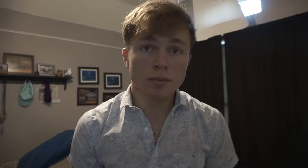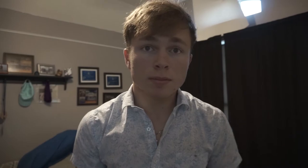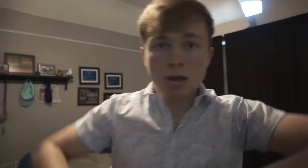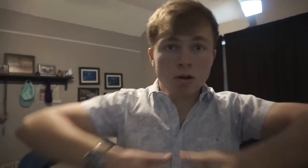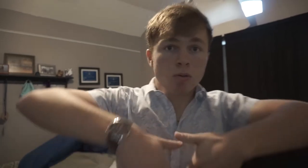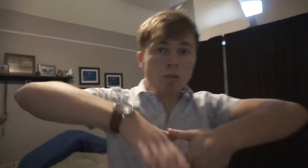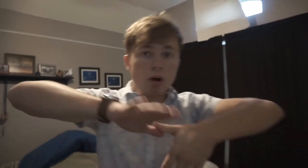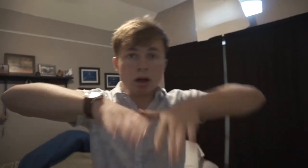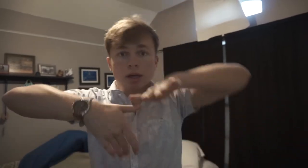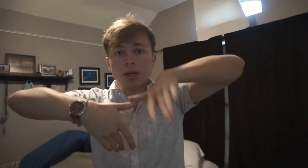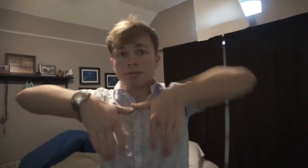Walking.